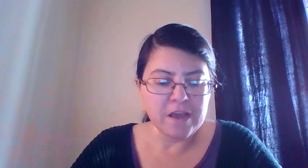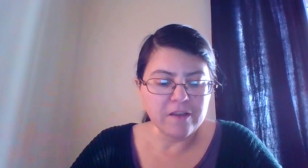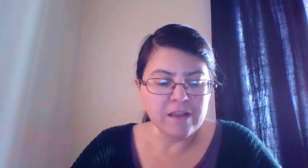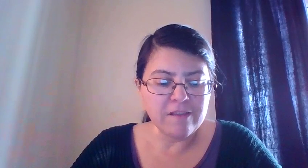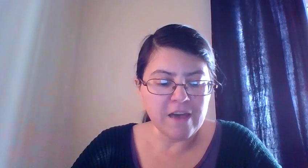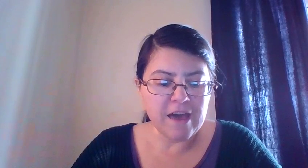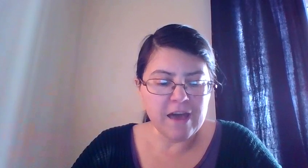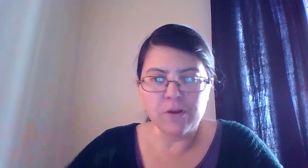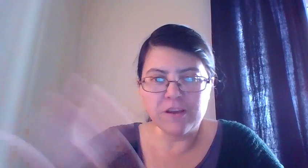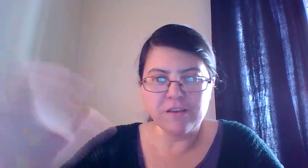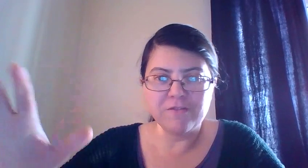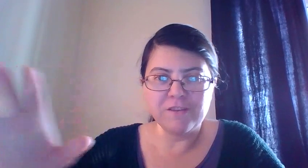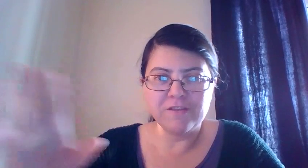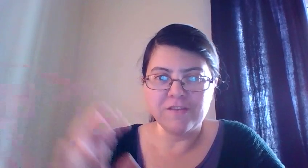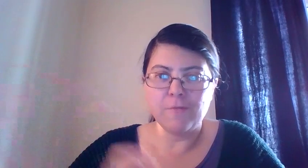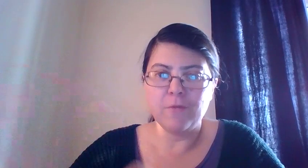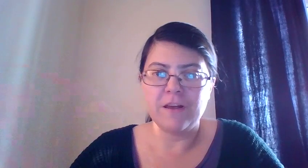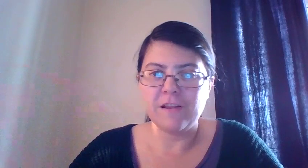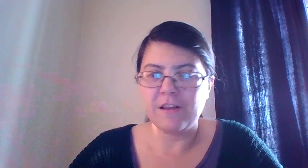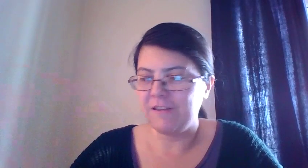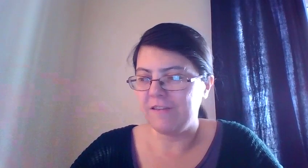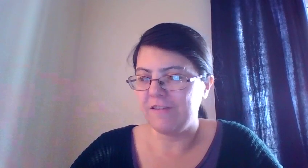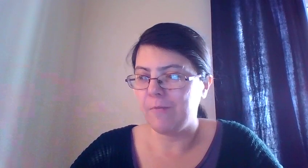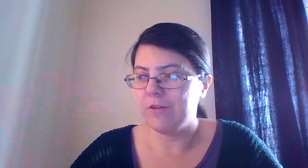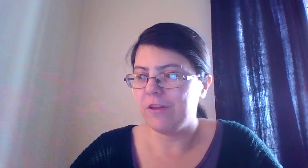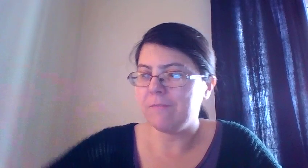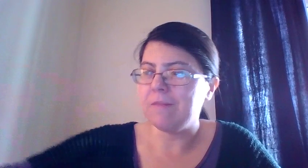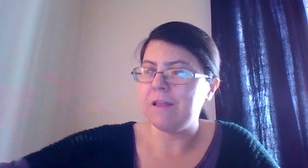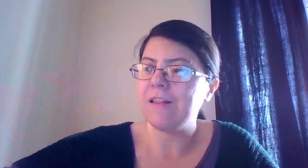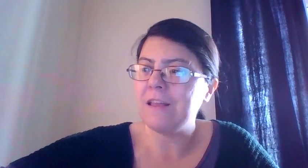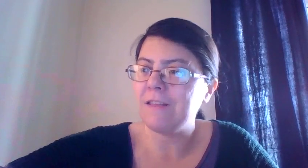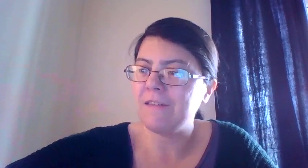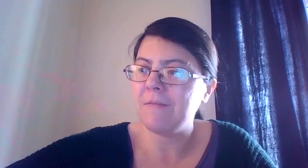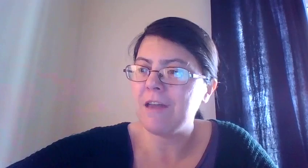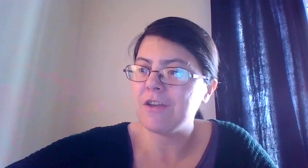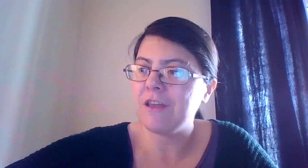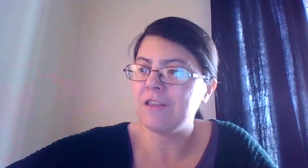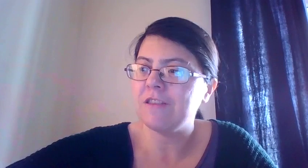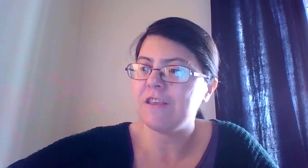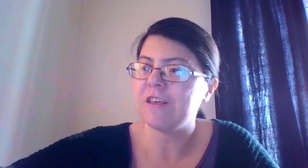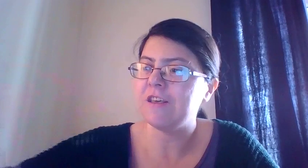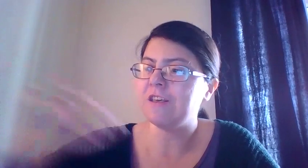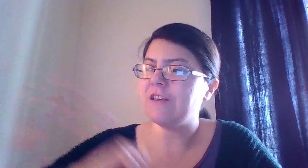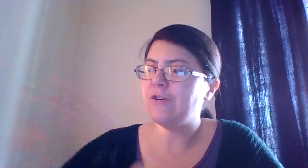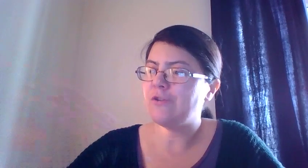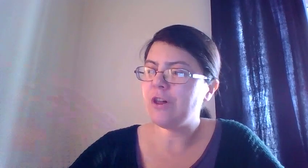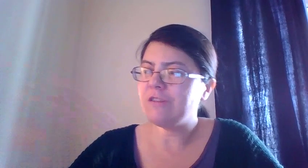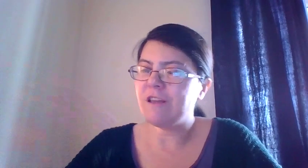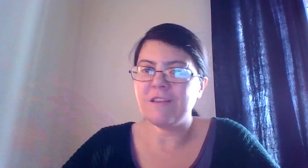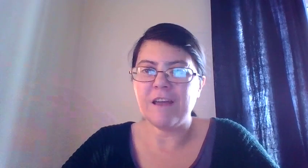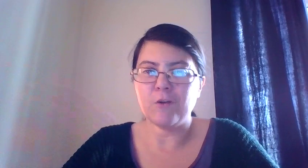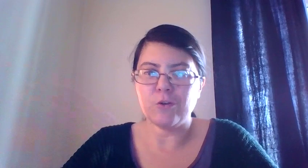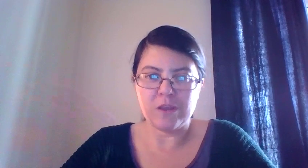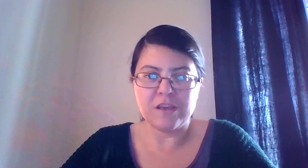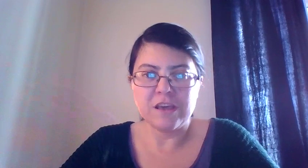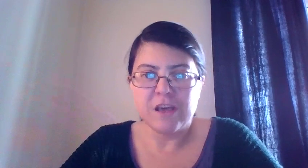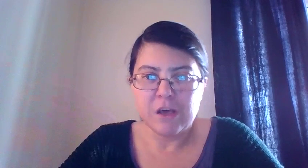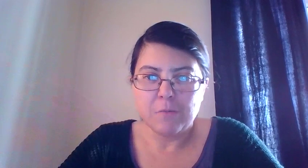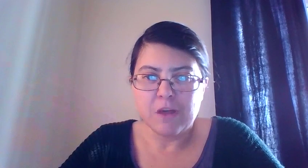Let's say, I'm going to give this example, I like this example. Let's imagine that your colleagues like 10 or 20 played